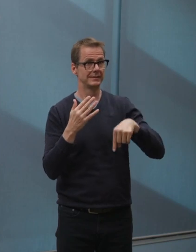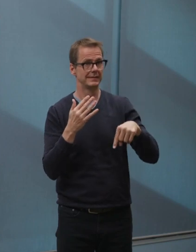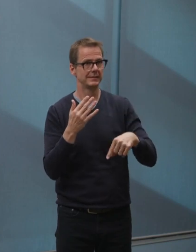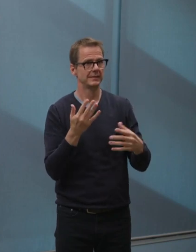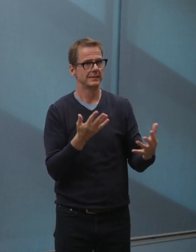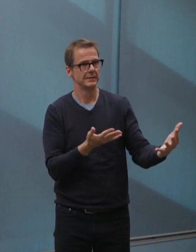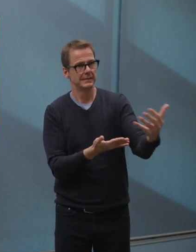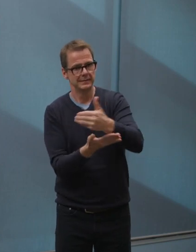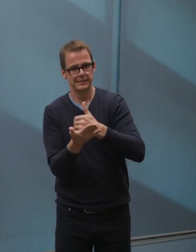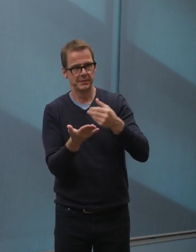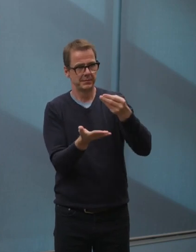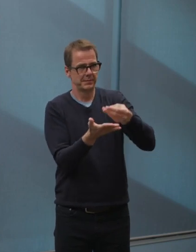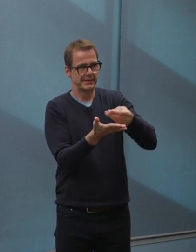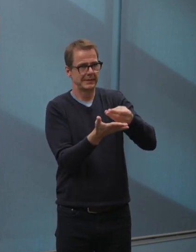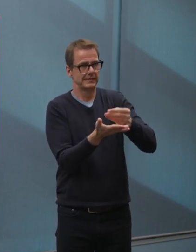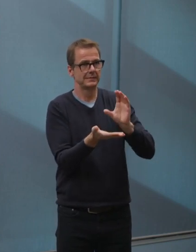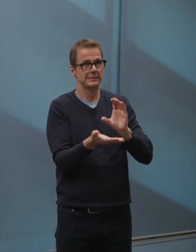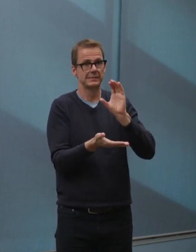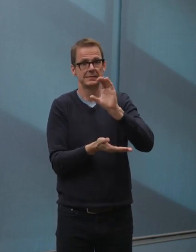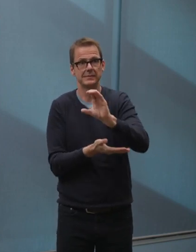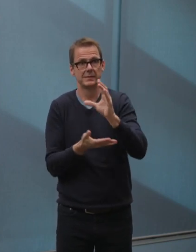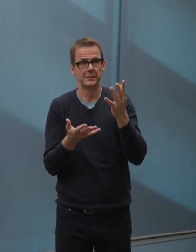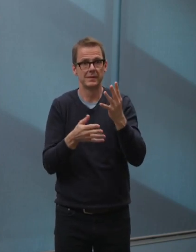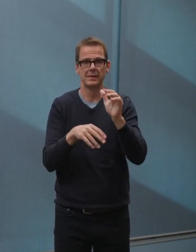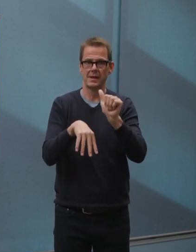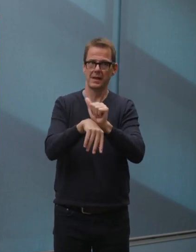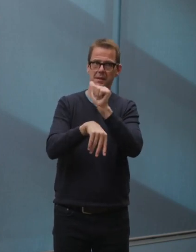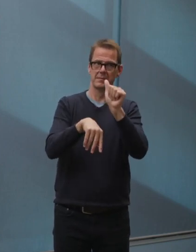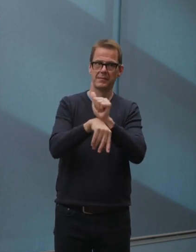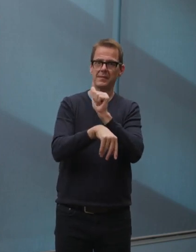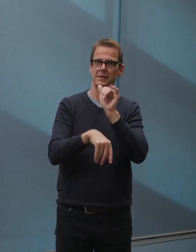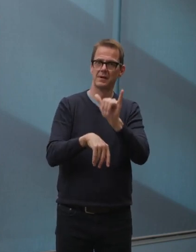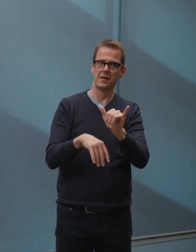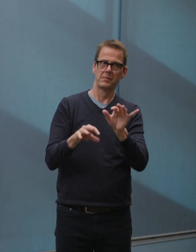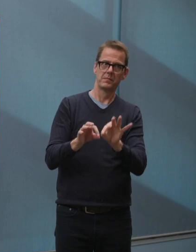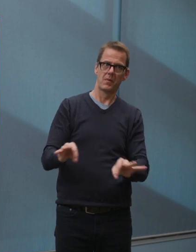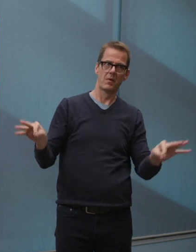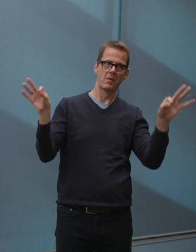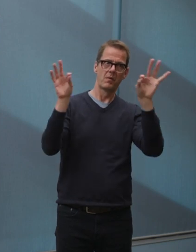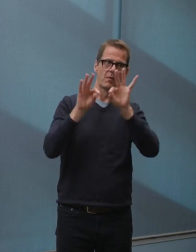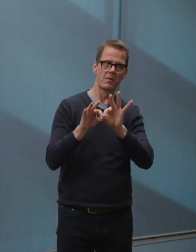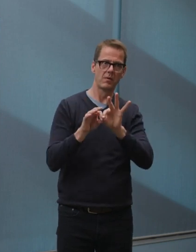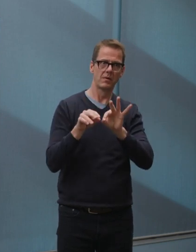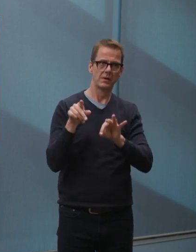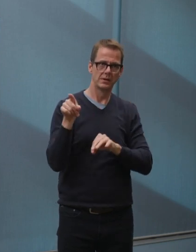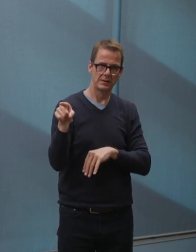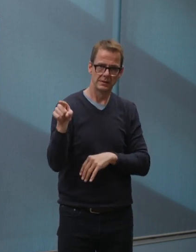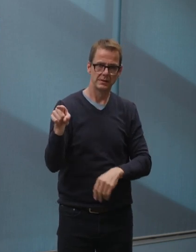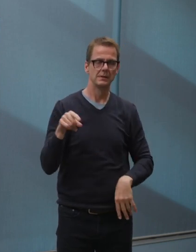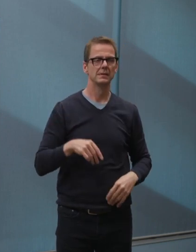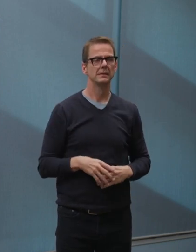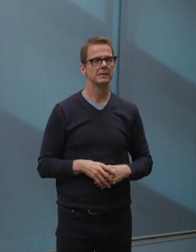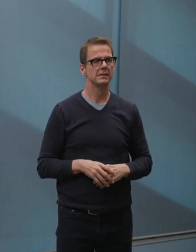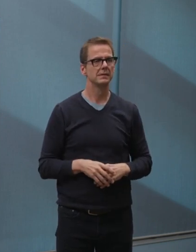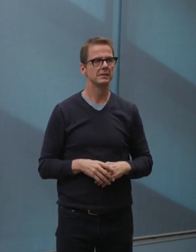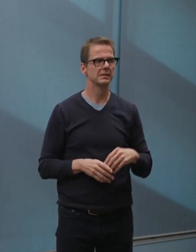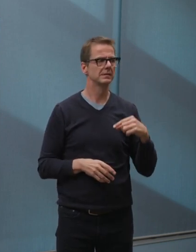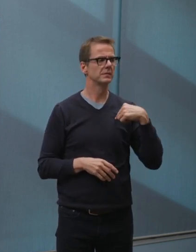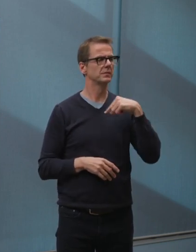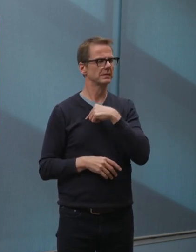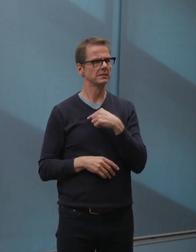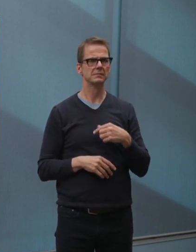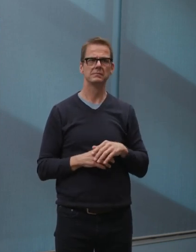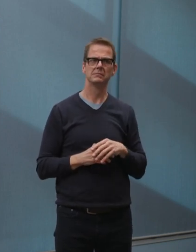continue to depend on our roads, our bridges, our transit and rail, our facilities and our parks that we're currently building